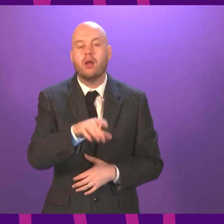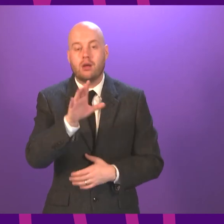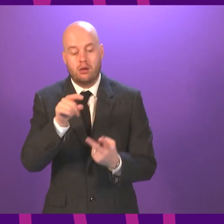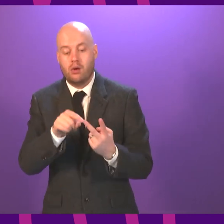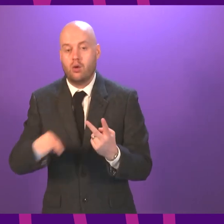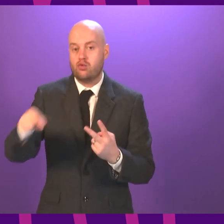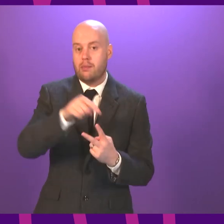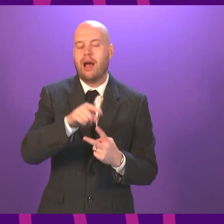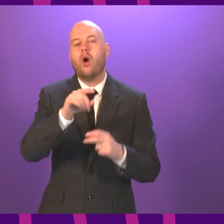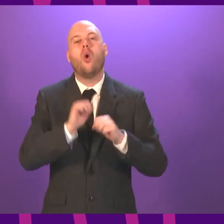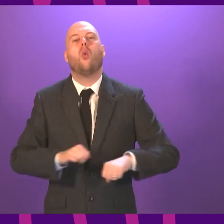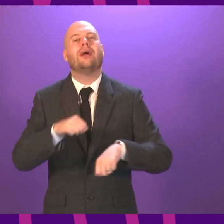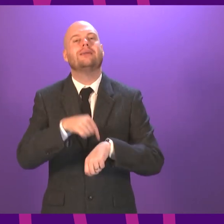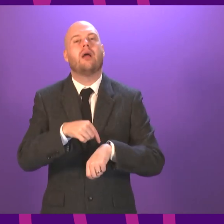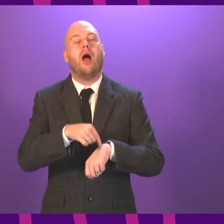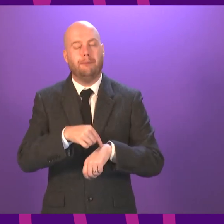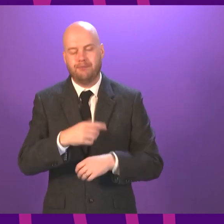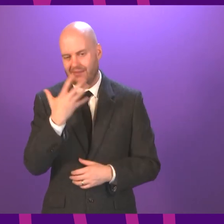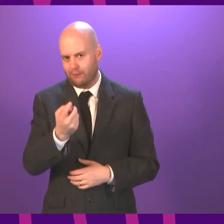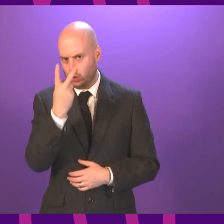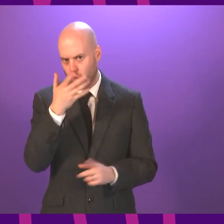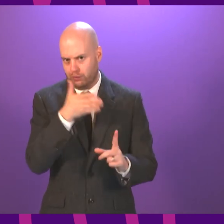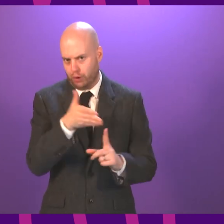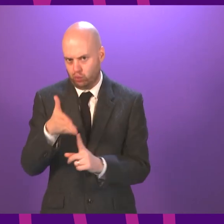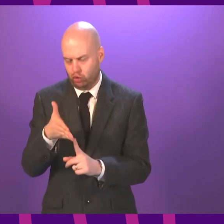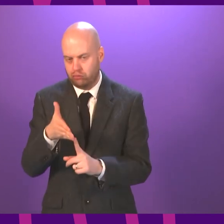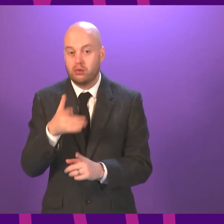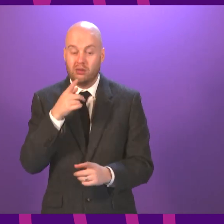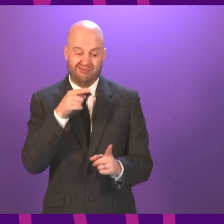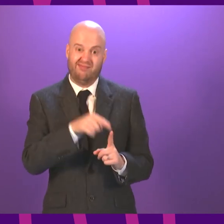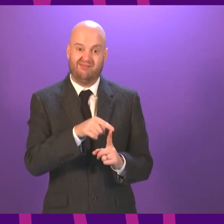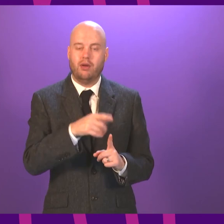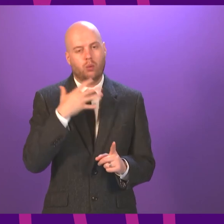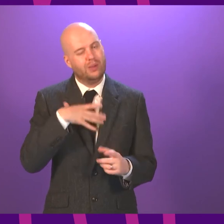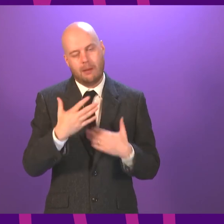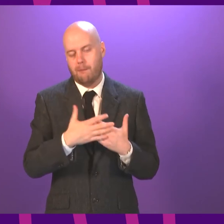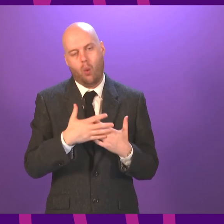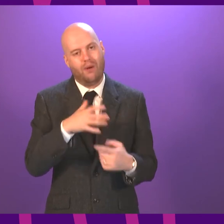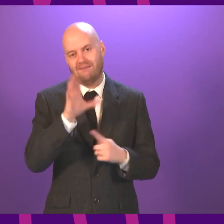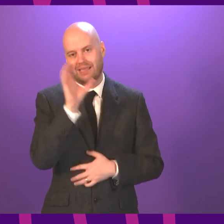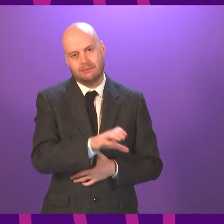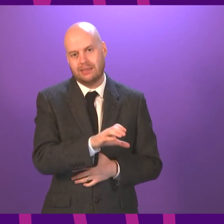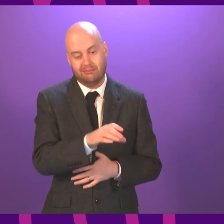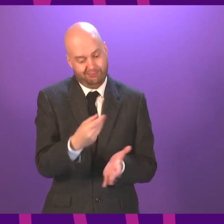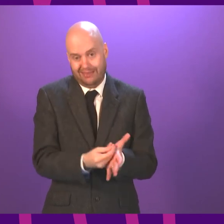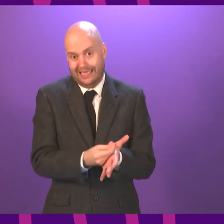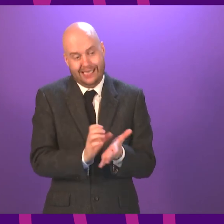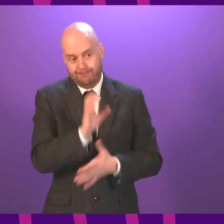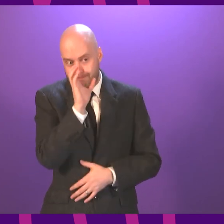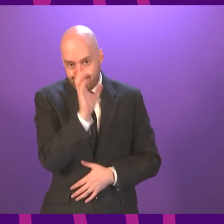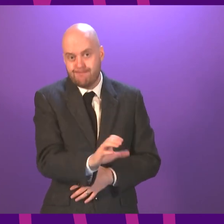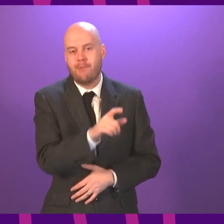in summary, our approach is twofold. Firstly, more investment into CAMHS, but secondly,